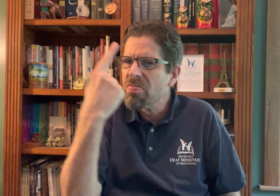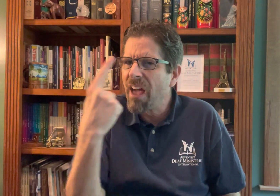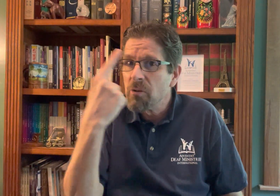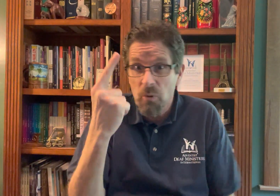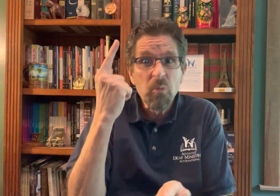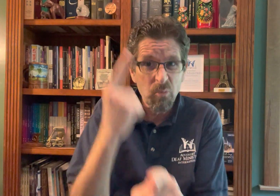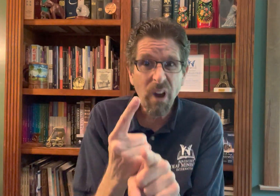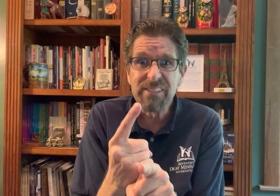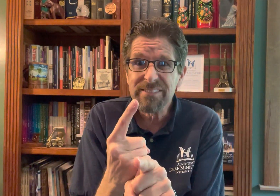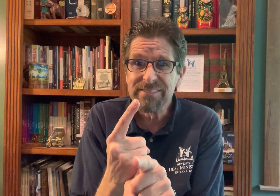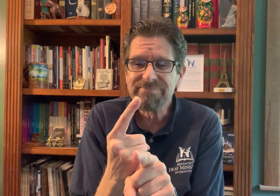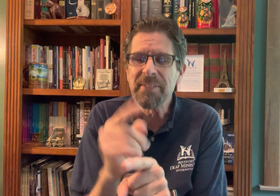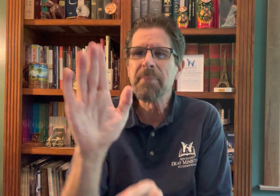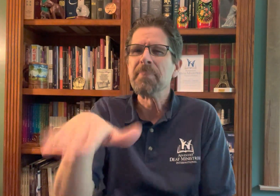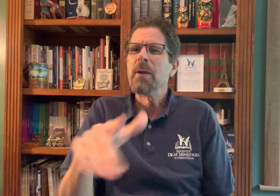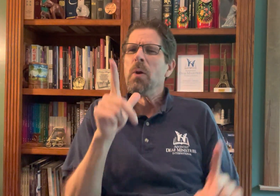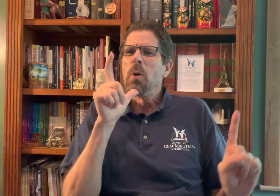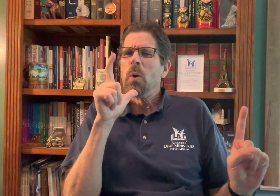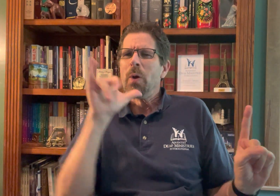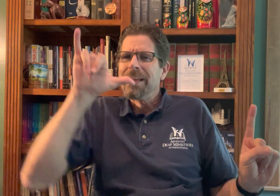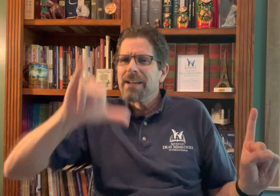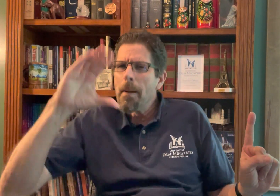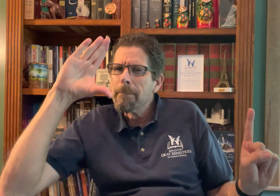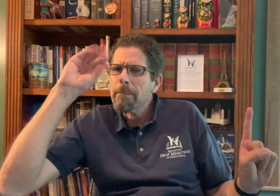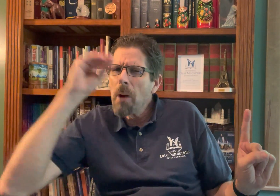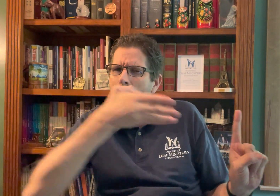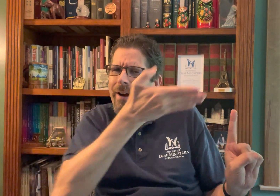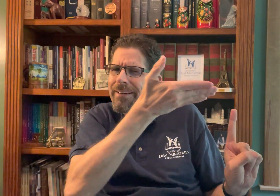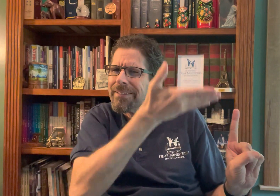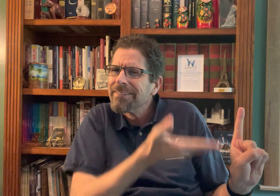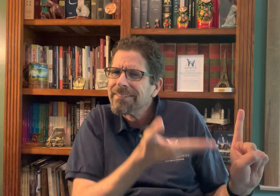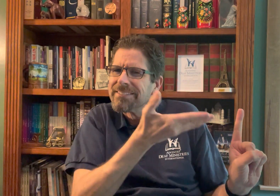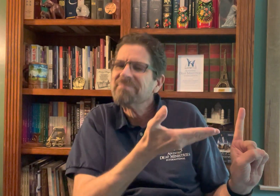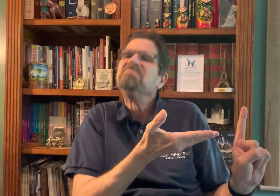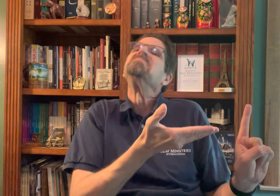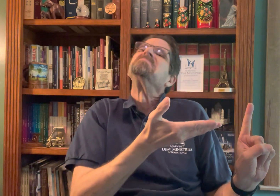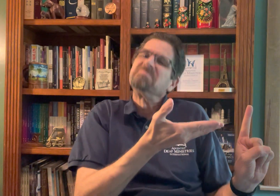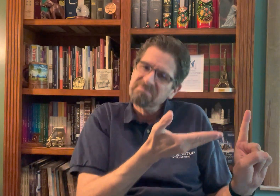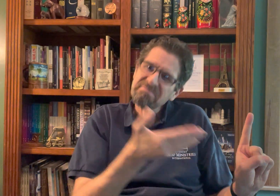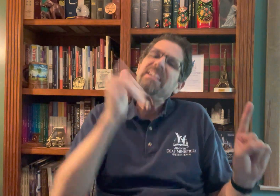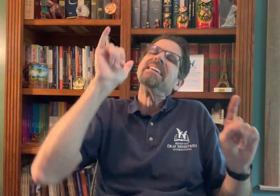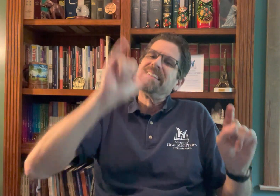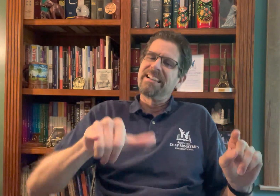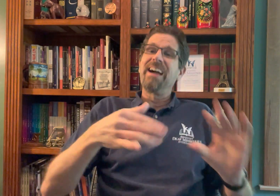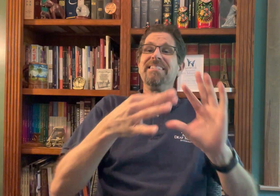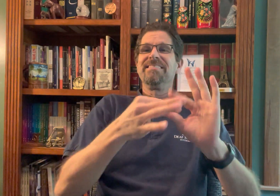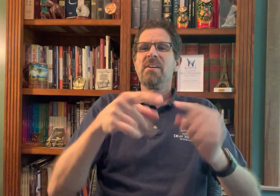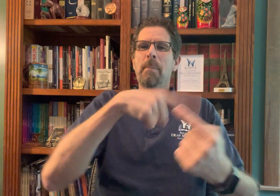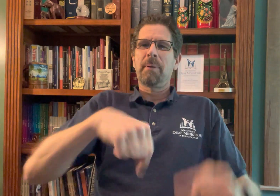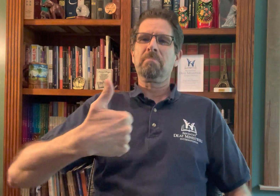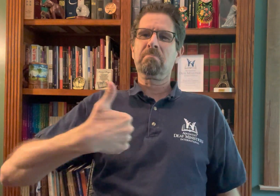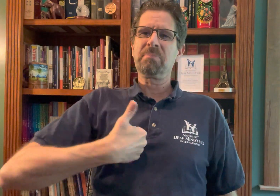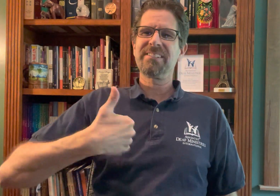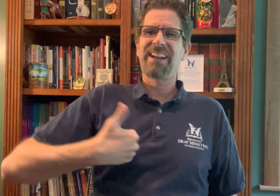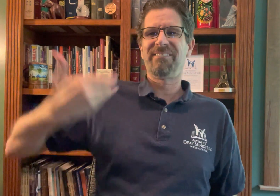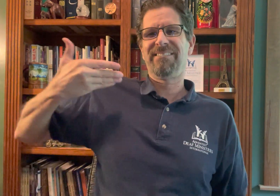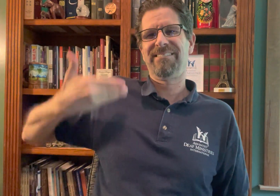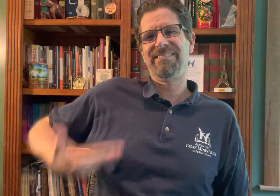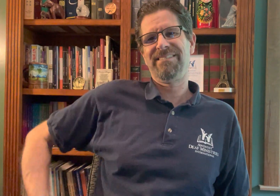probably be in the church today. That's a scary thought, isn't it? You may wonder who that boy is.